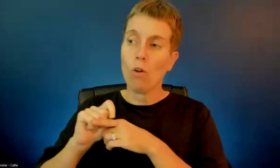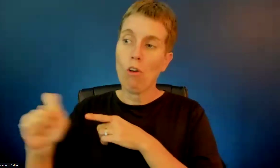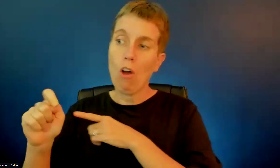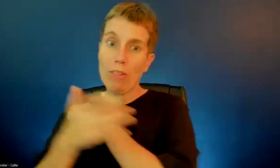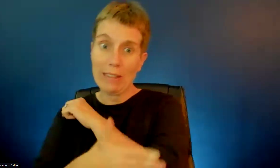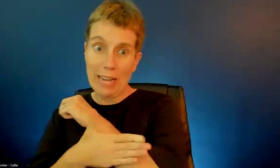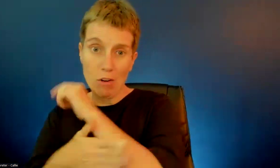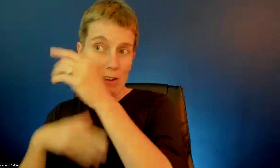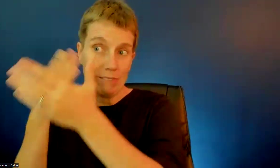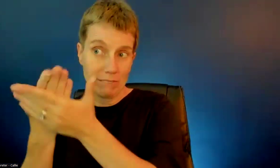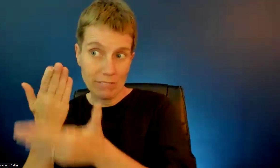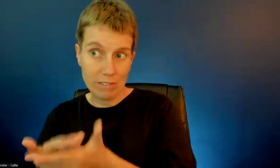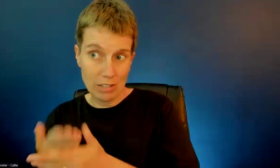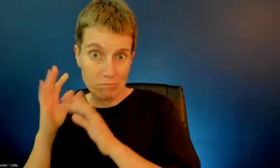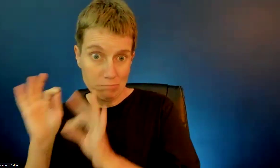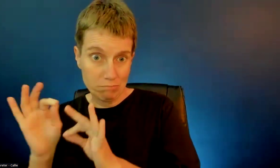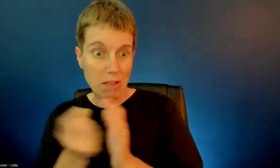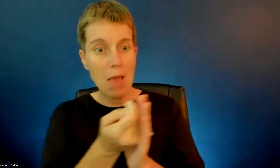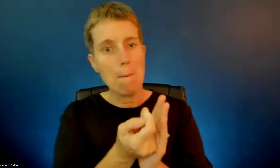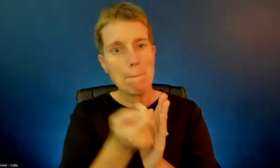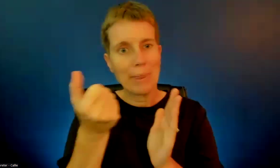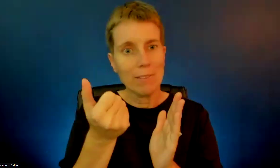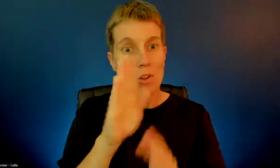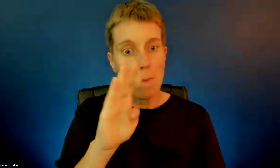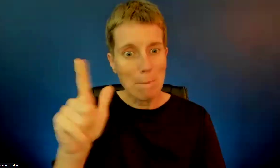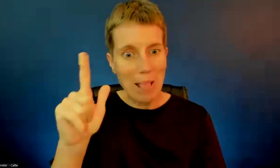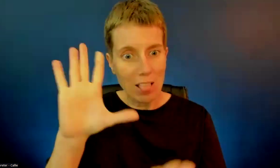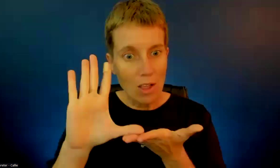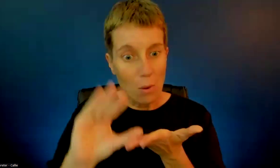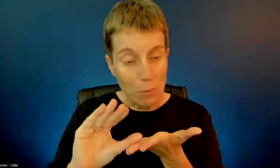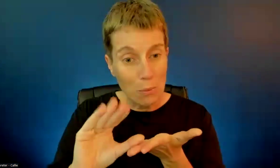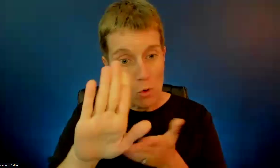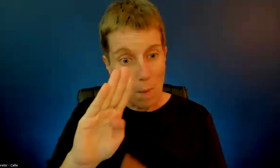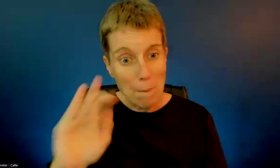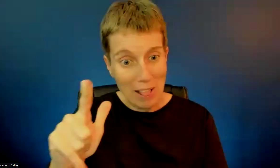information, and then take that off your bill. It's about $11 and a half.